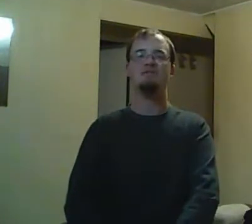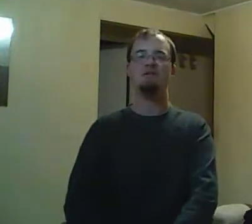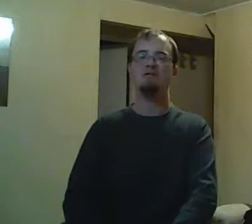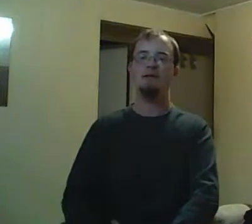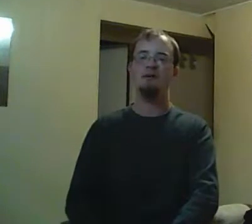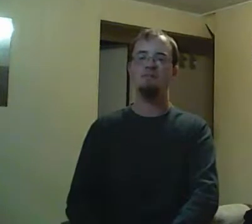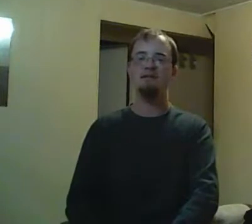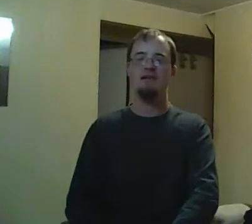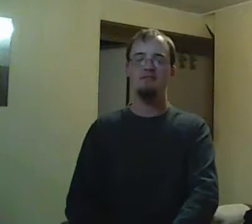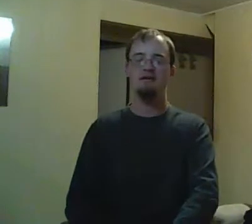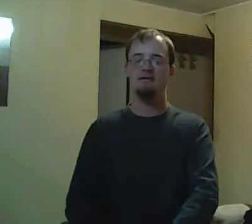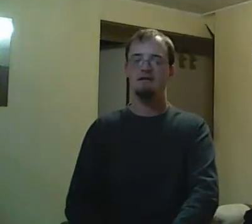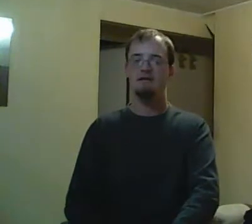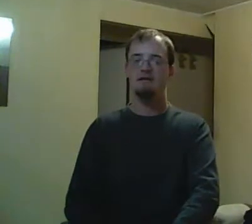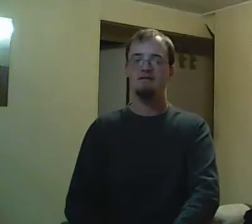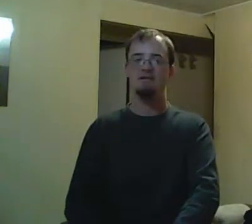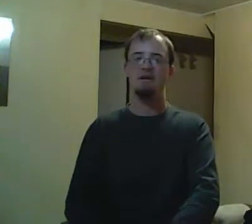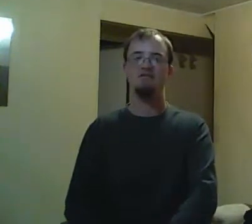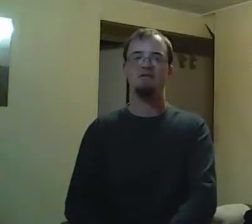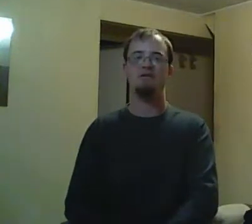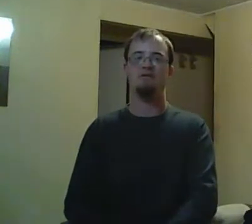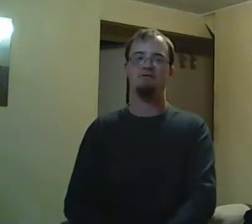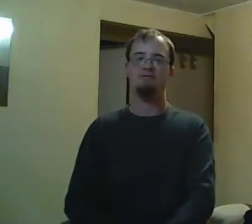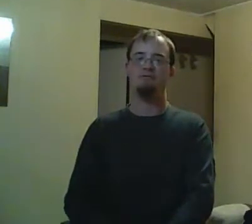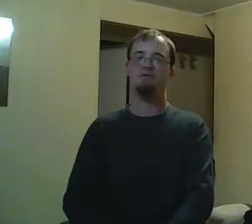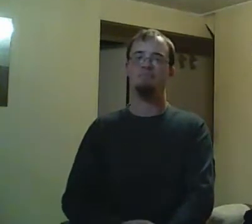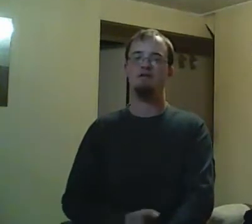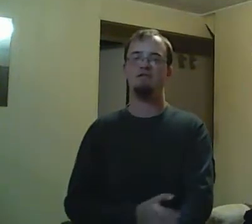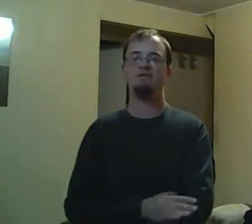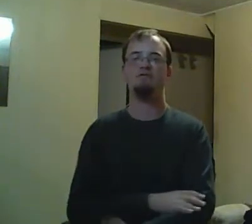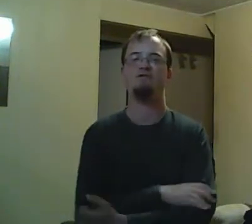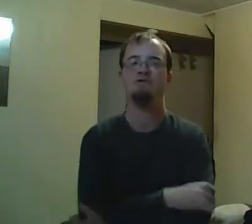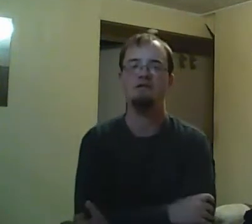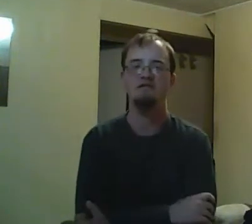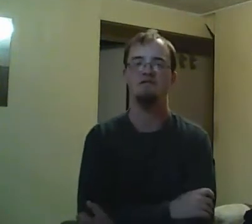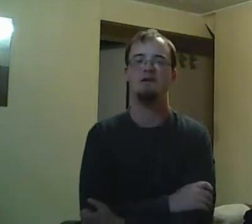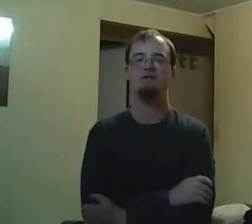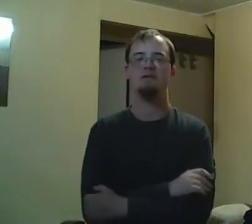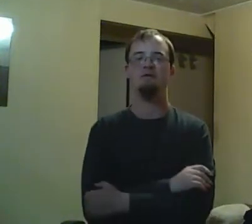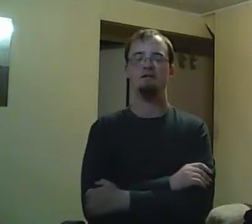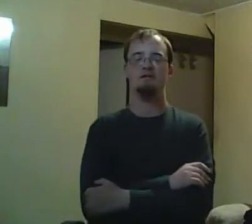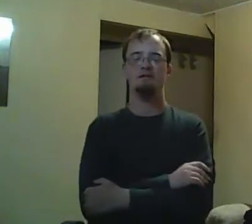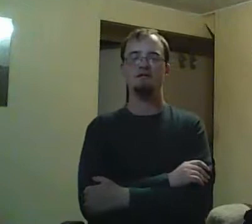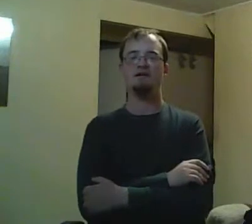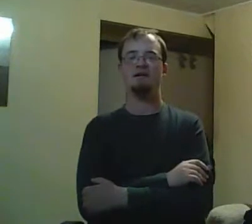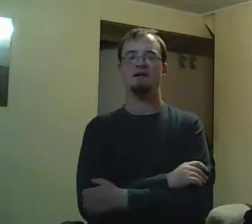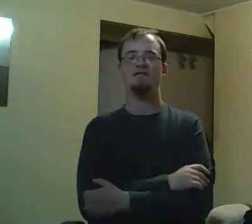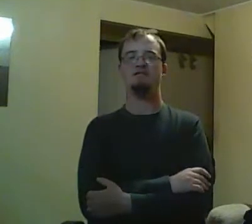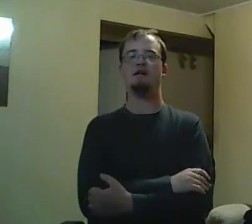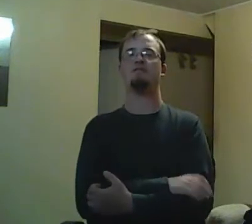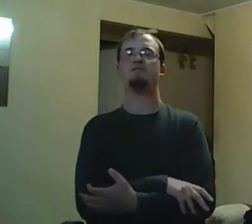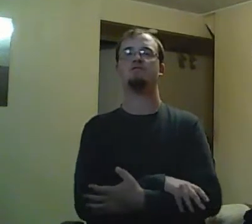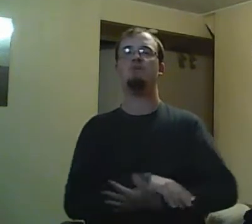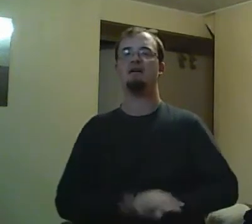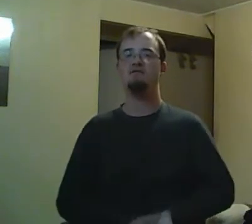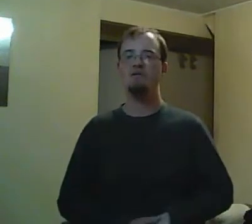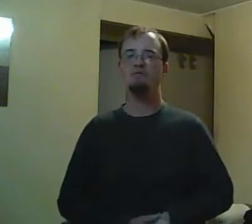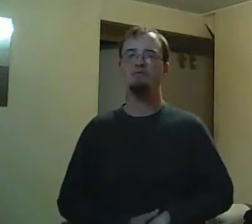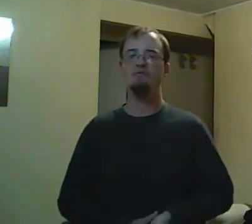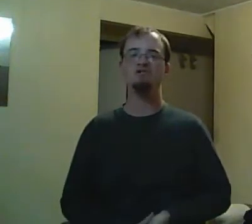Unfortunately, Radich refuses to budge. And, of course, it gets me wondering. I still have this feeling to this day. Why the hell wasn't